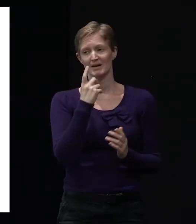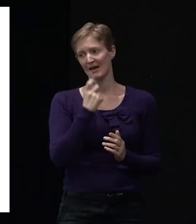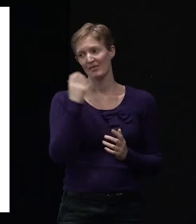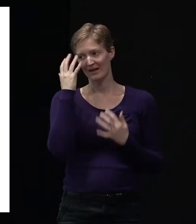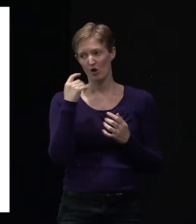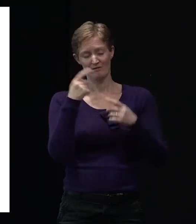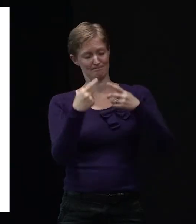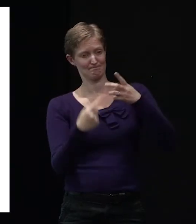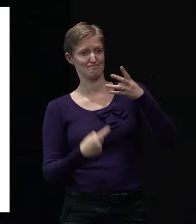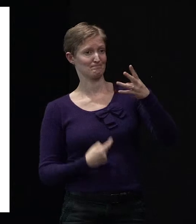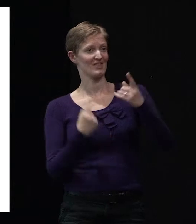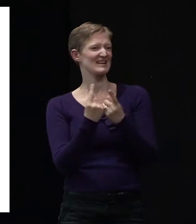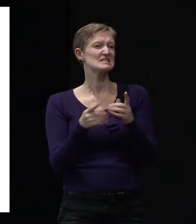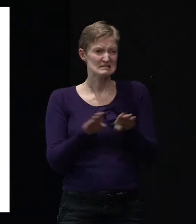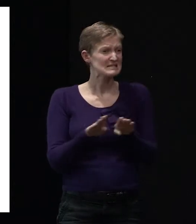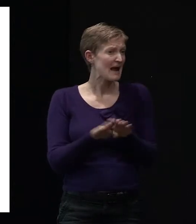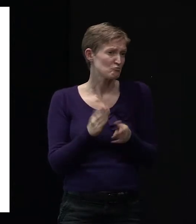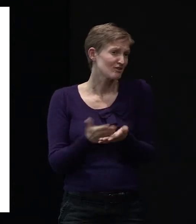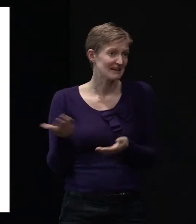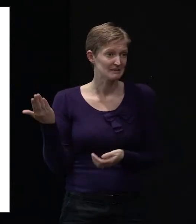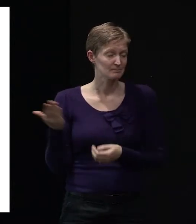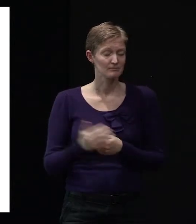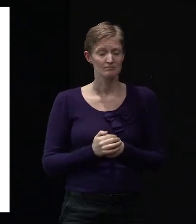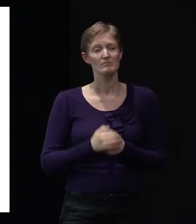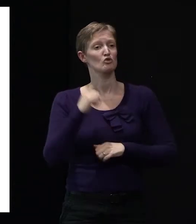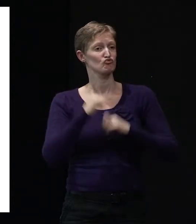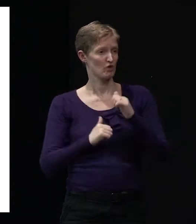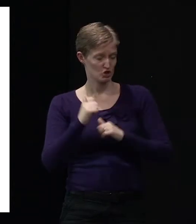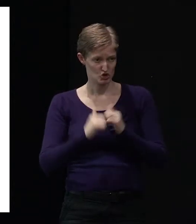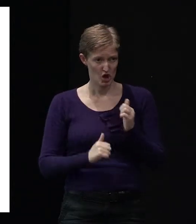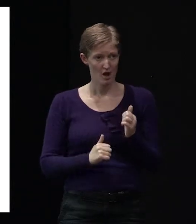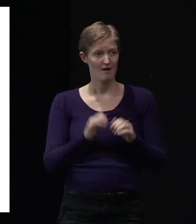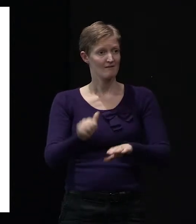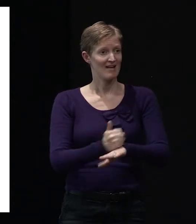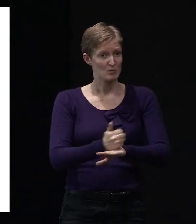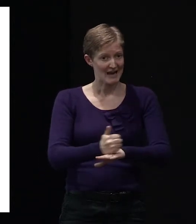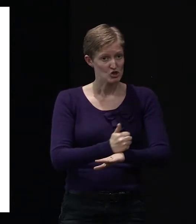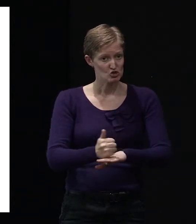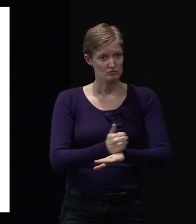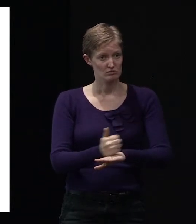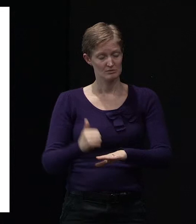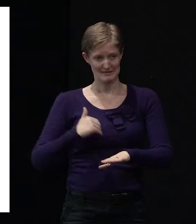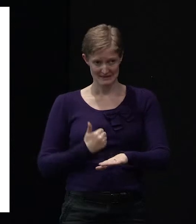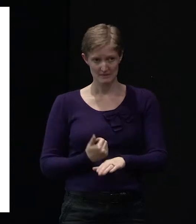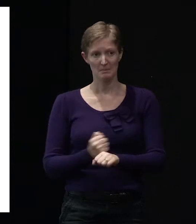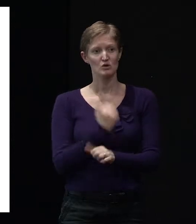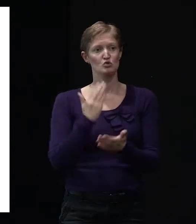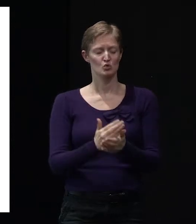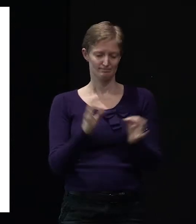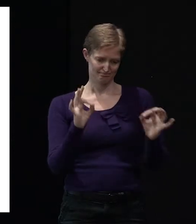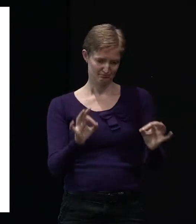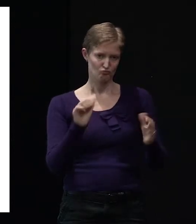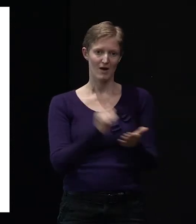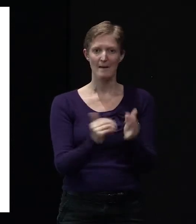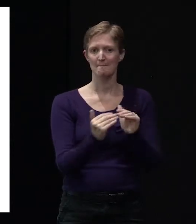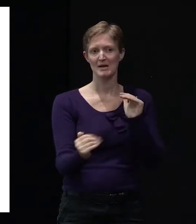sites. And again, the same things crop up, don't they? Structure and foundations, obviously you'll have to get that right for the land that